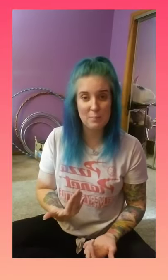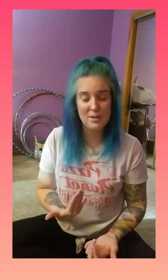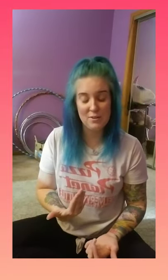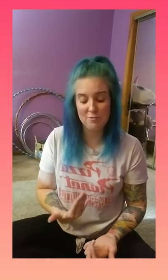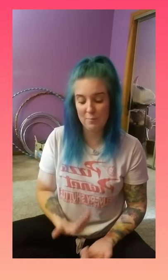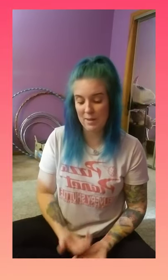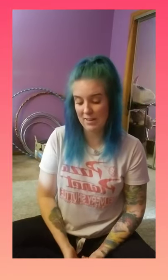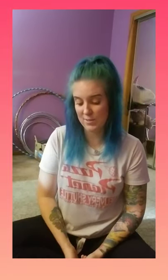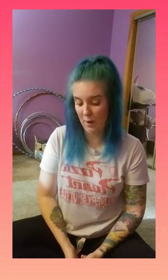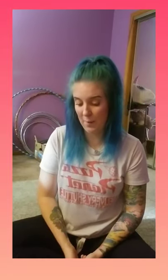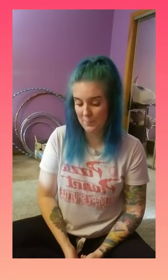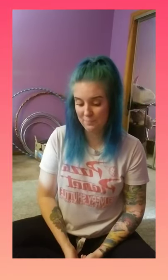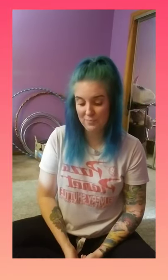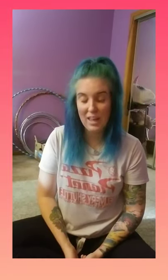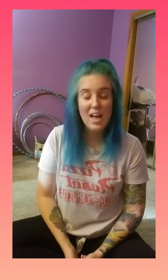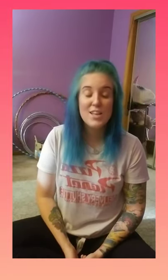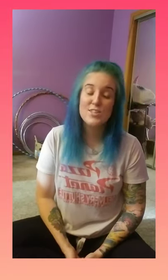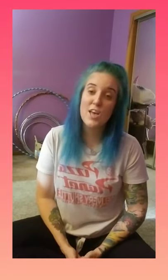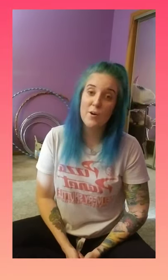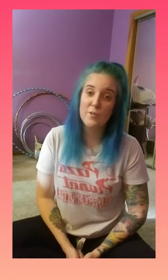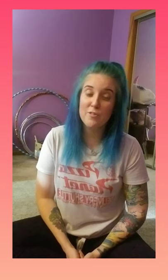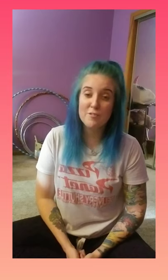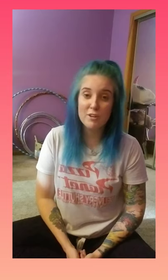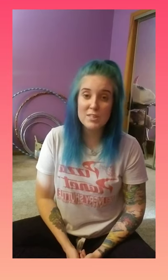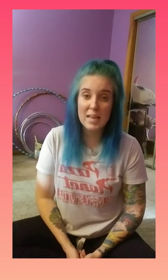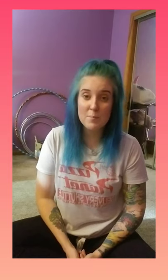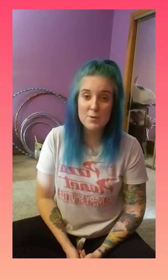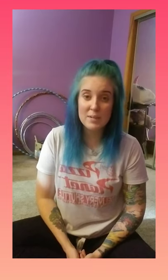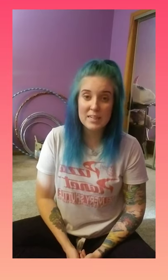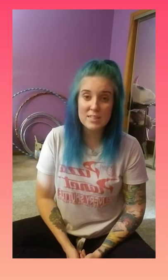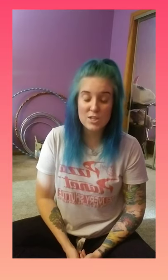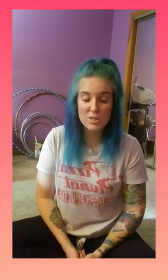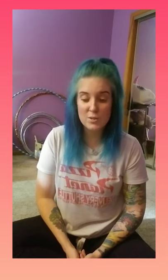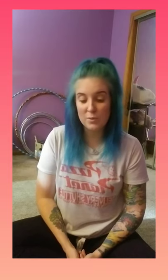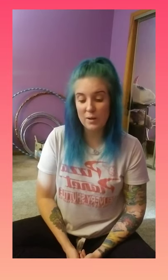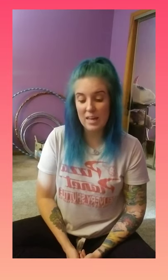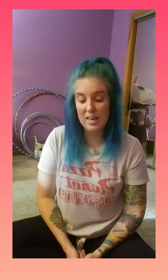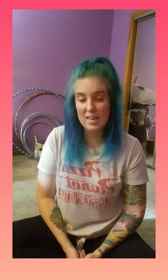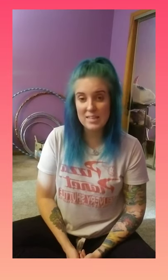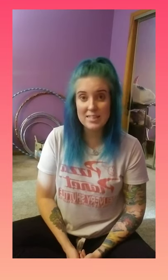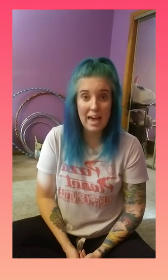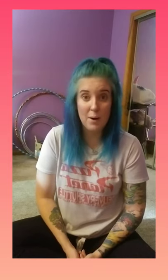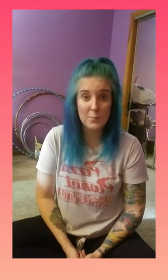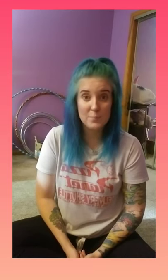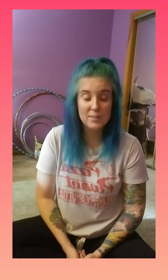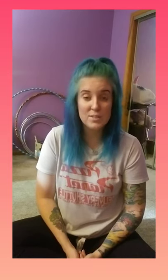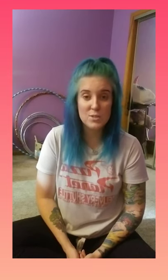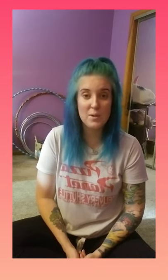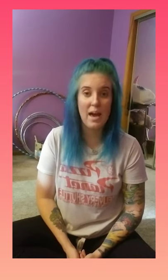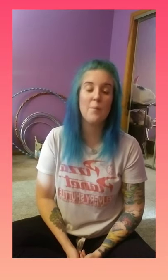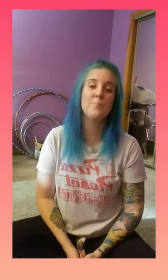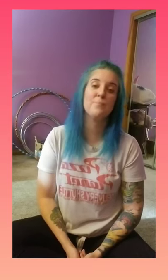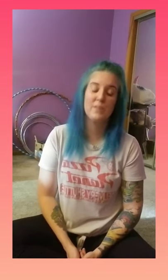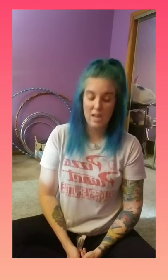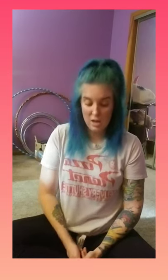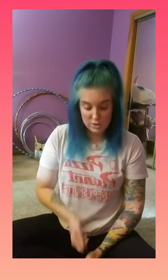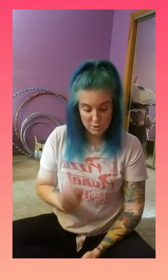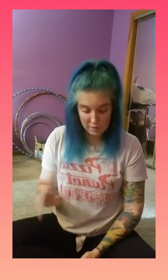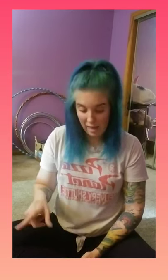bit new for me as well. So the first animal we're going to do is cow. Let's do cow. So cow,